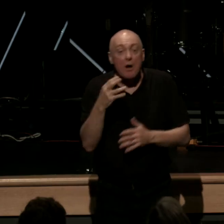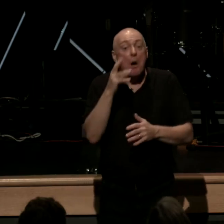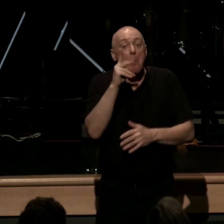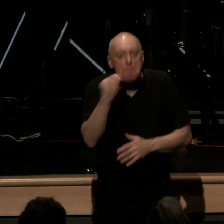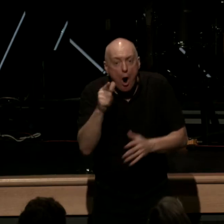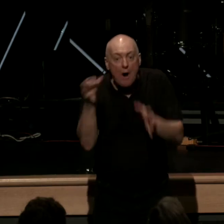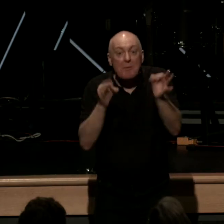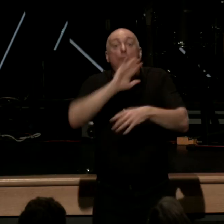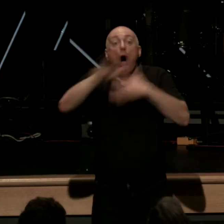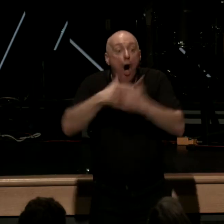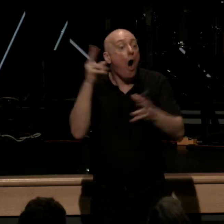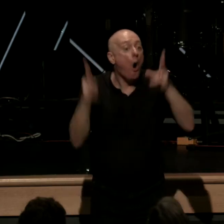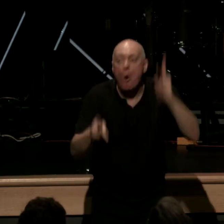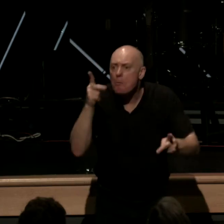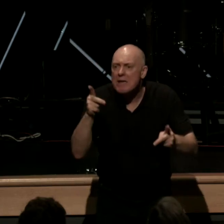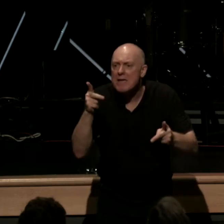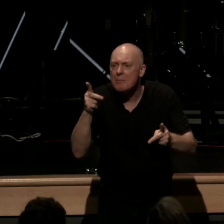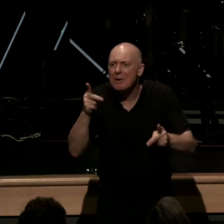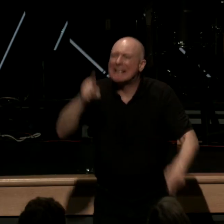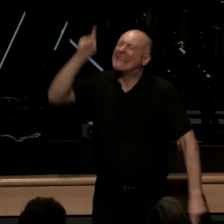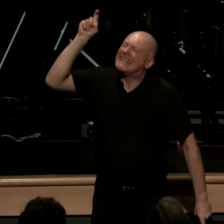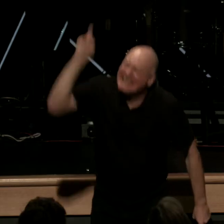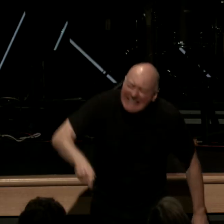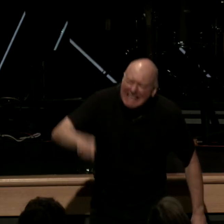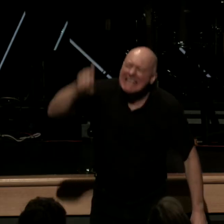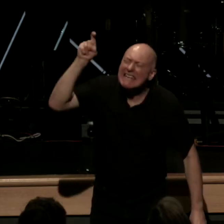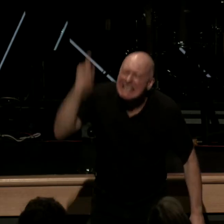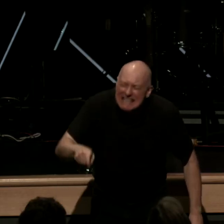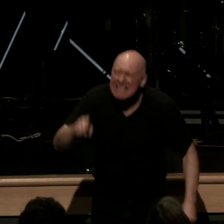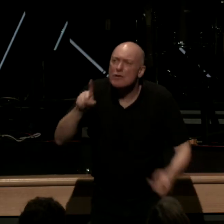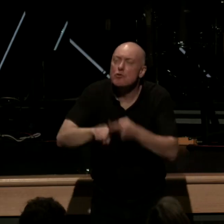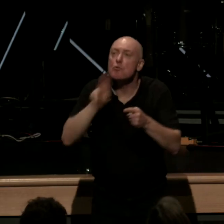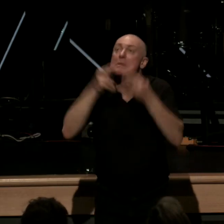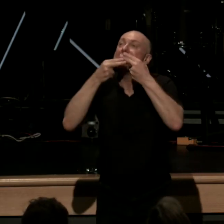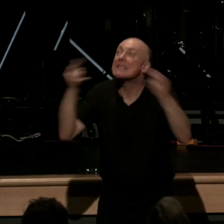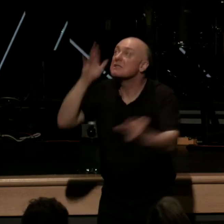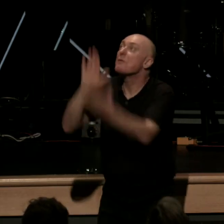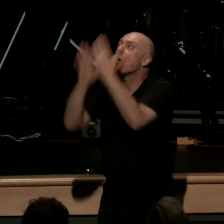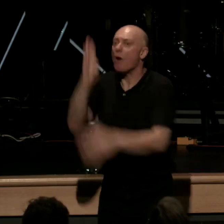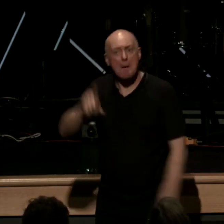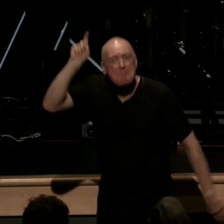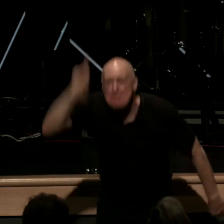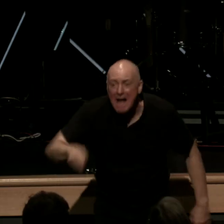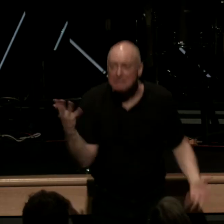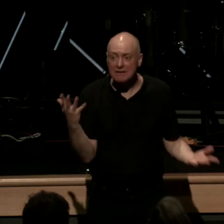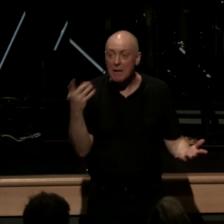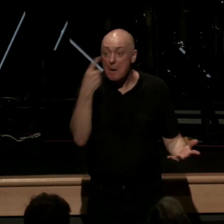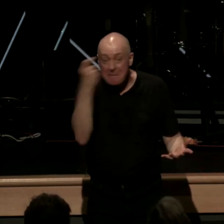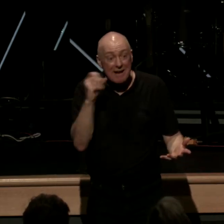all people are in desperate need to be innocent before God because of their sin